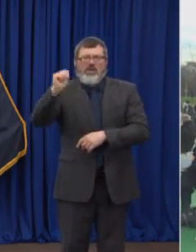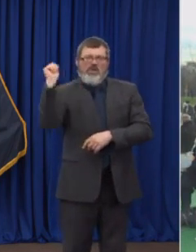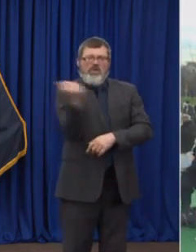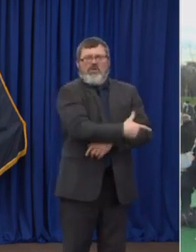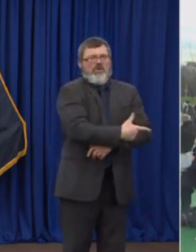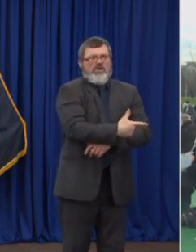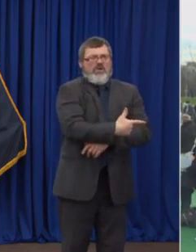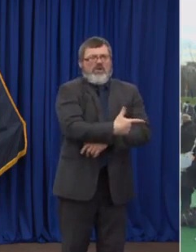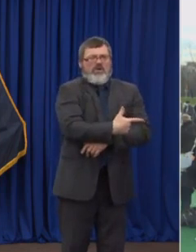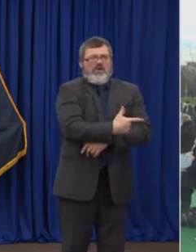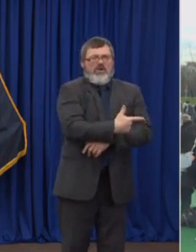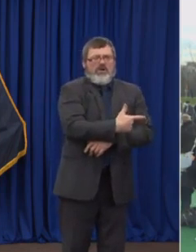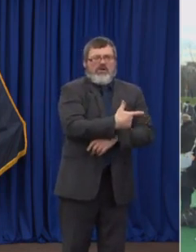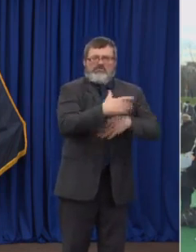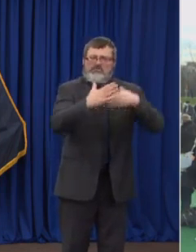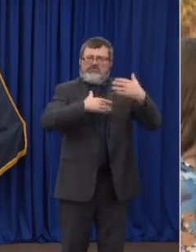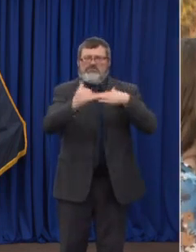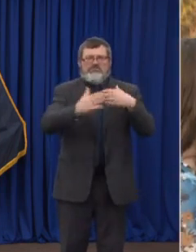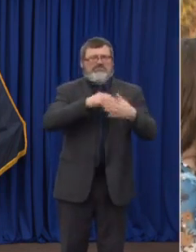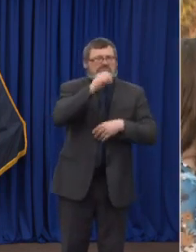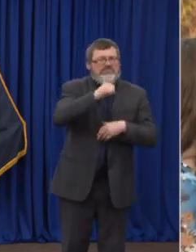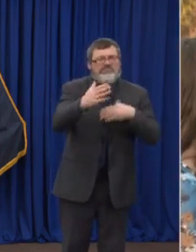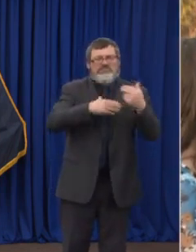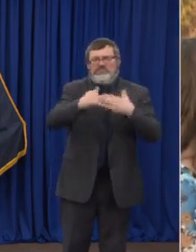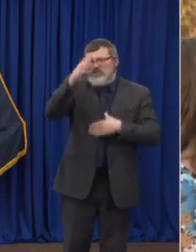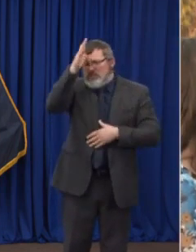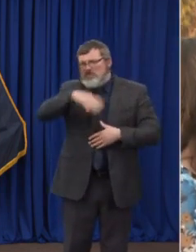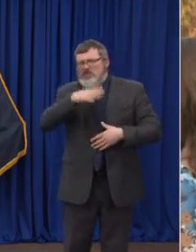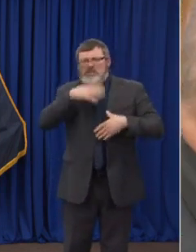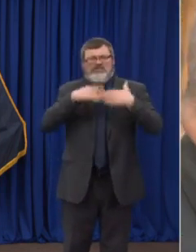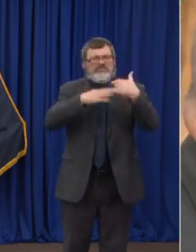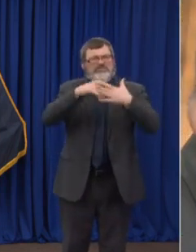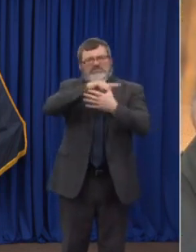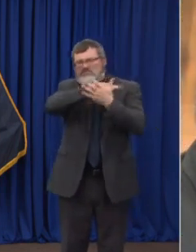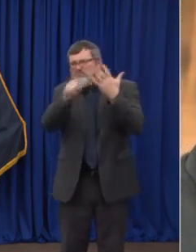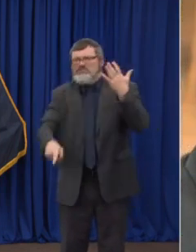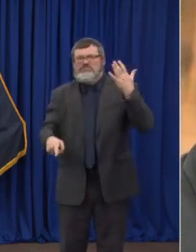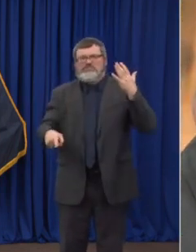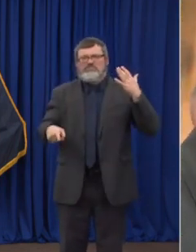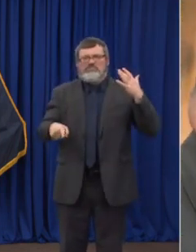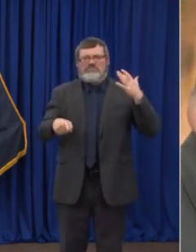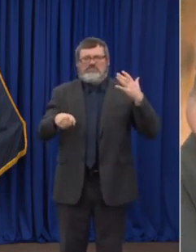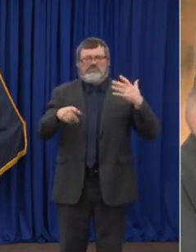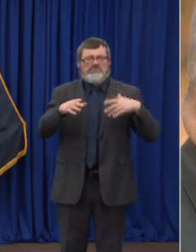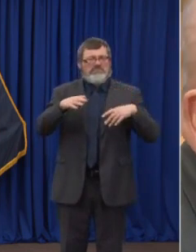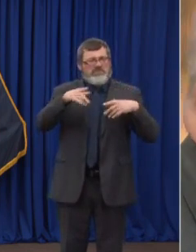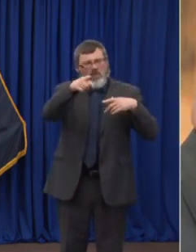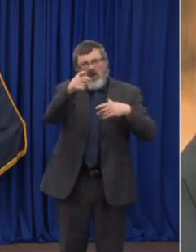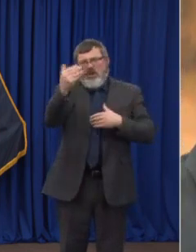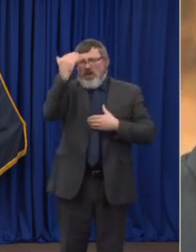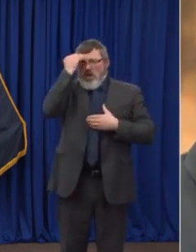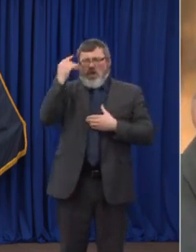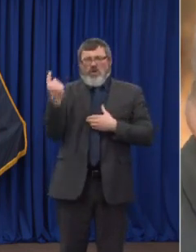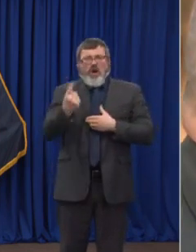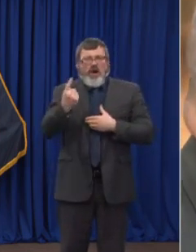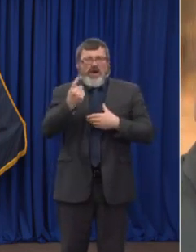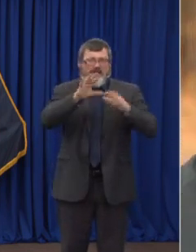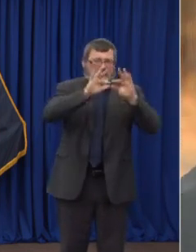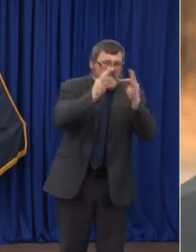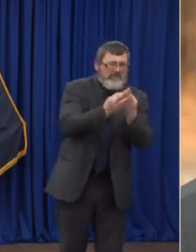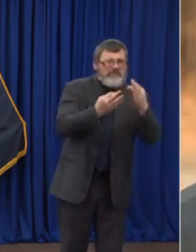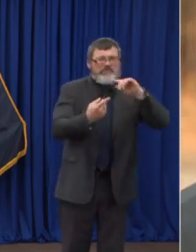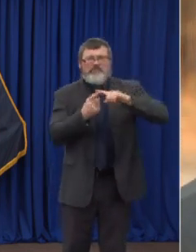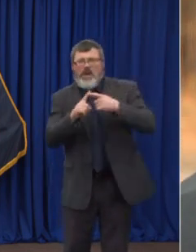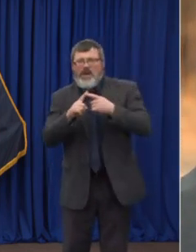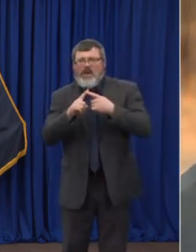we may come in contact with, whether they be our family, our coworkers, whatever the situation might be. We all hold that responsibility